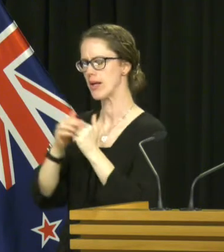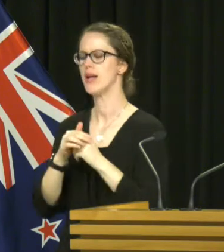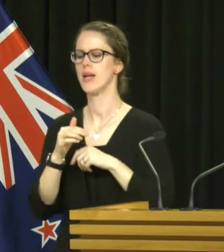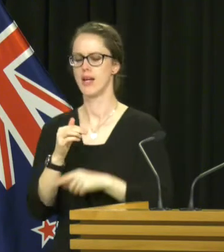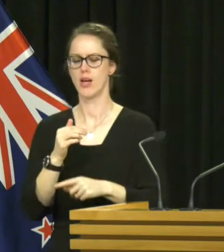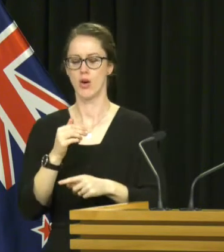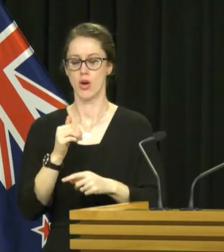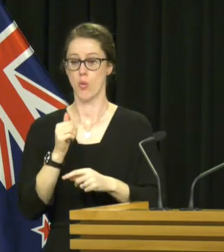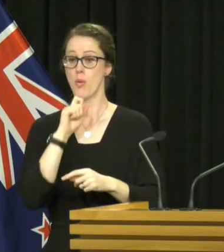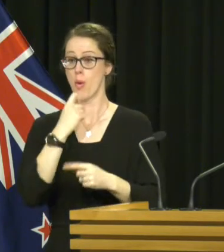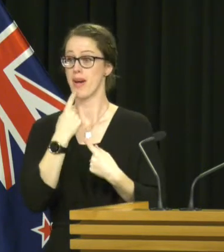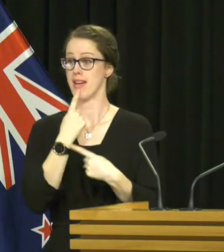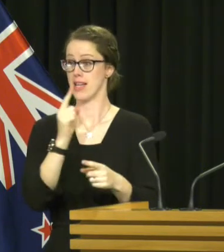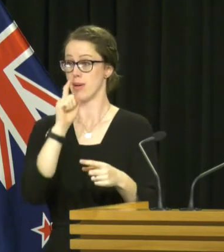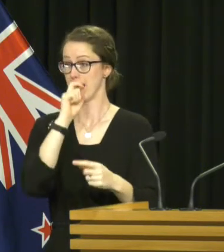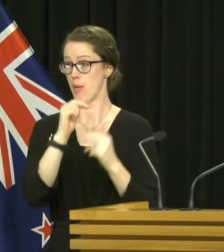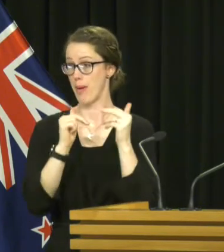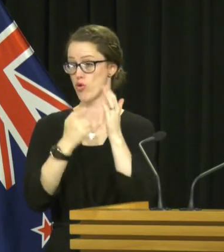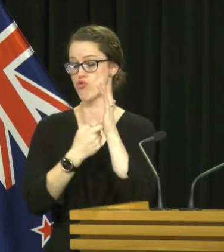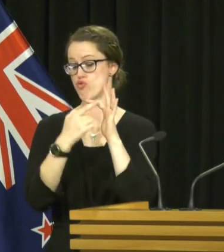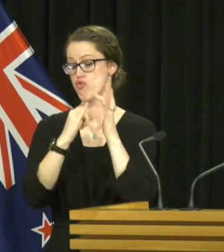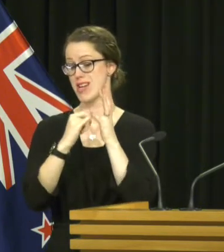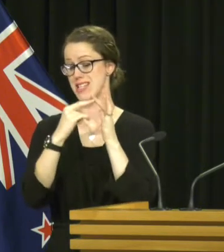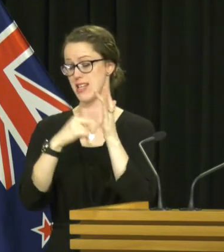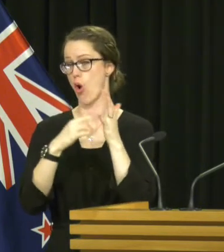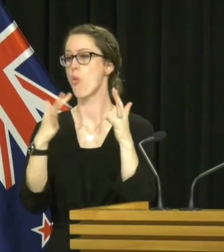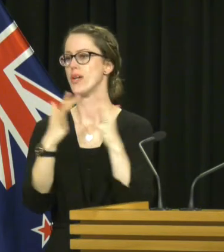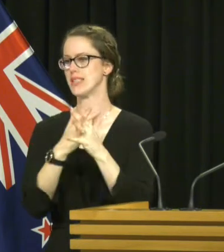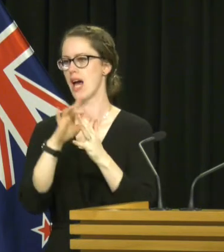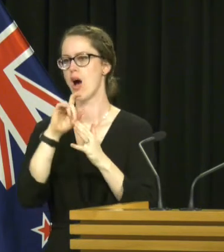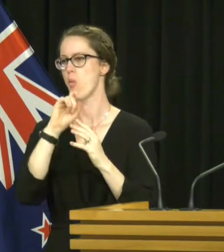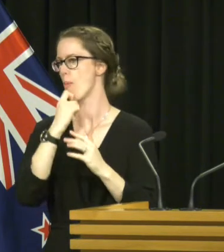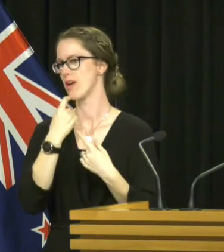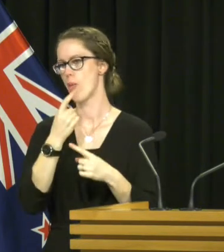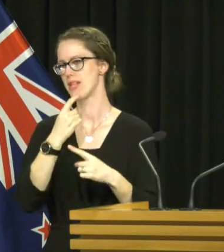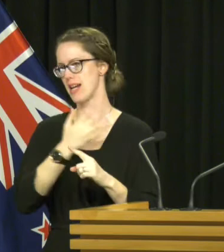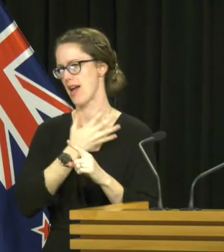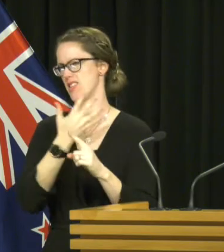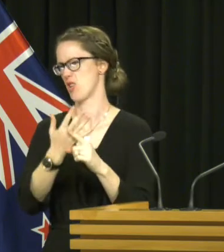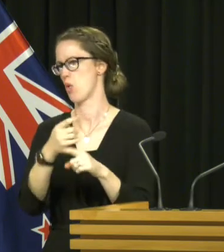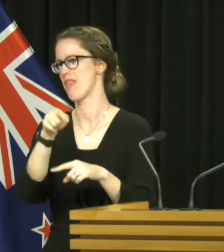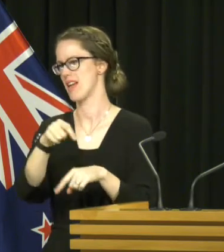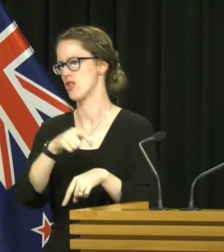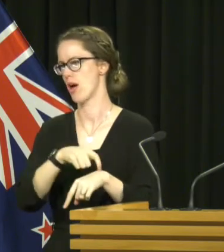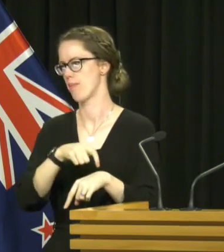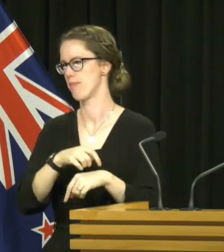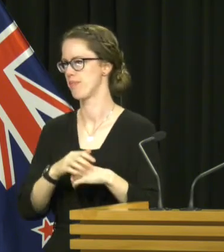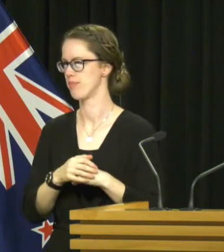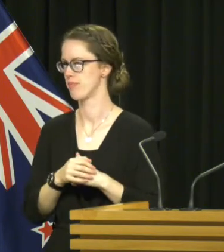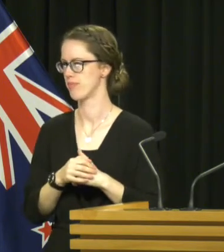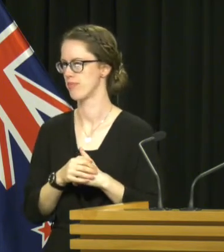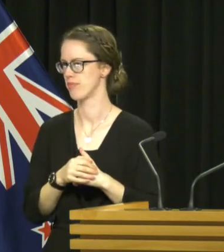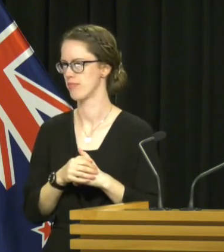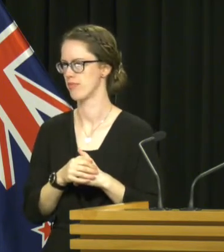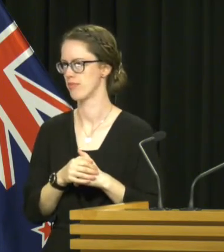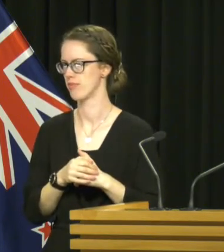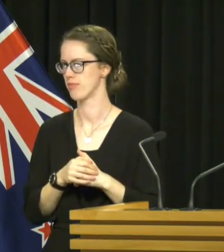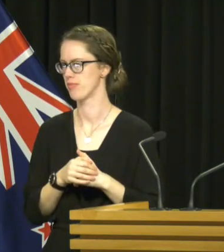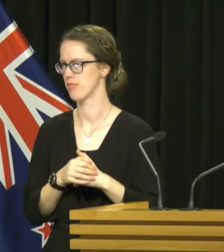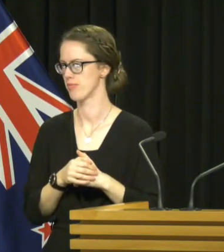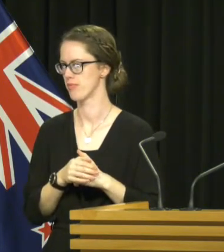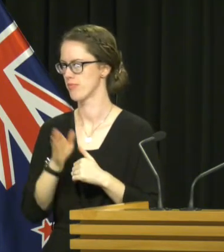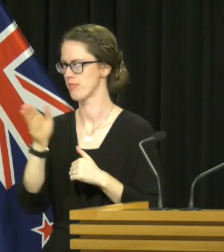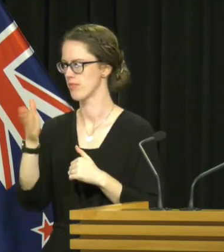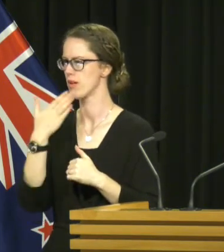Kiwibund reset on Wednesday, and I will be commenting further until the ministers have a chance to do that.